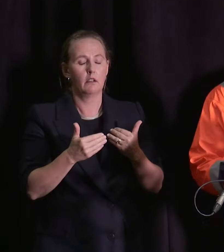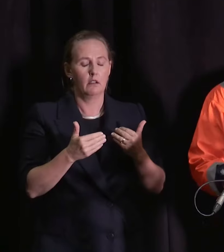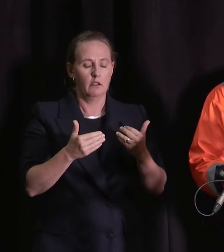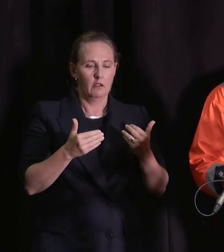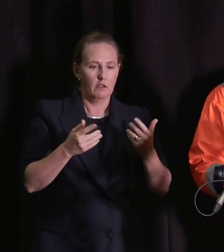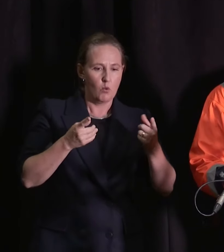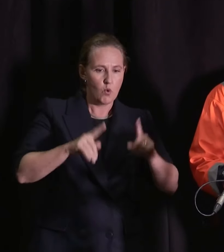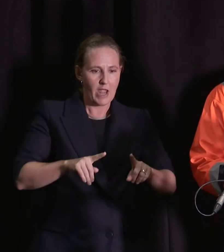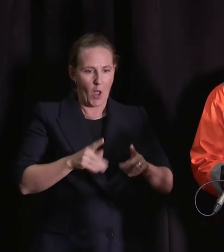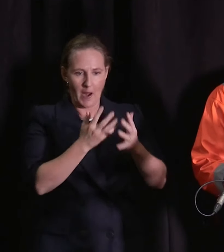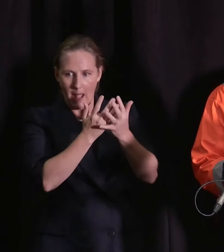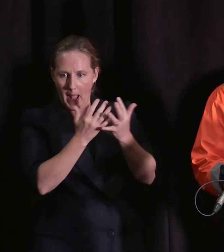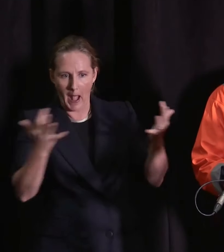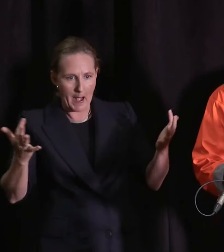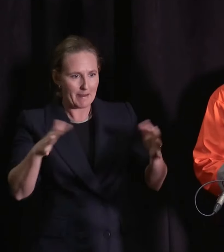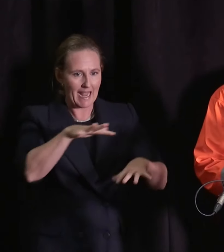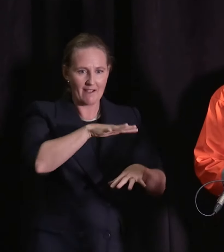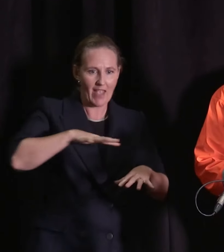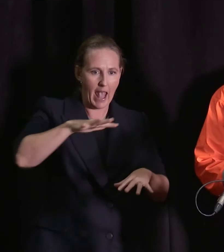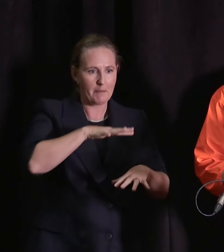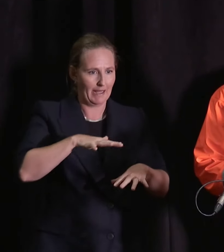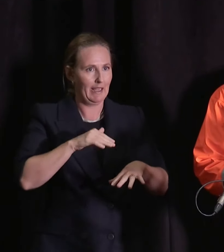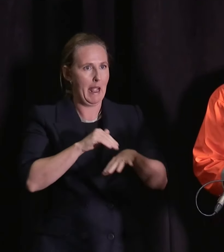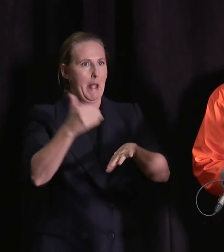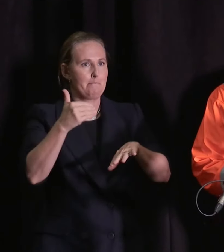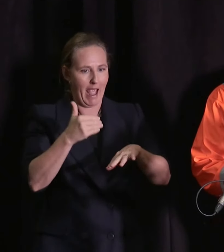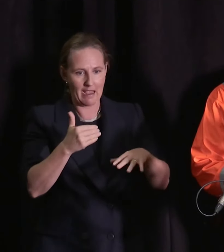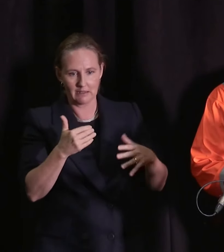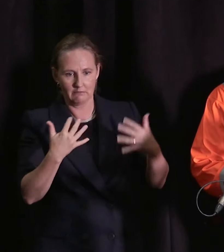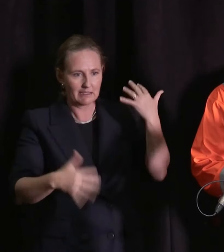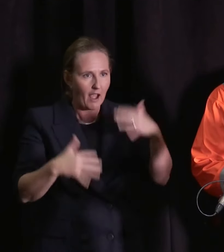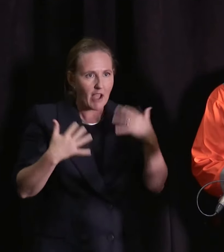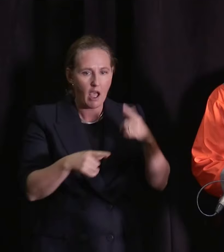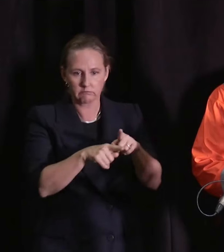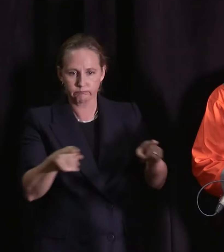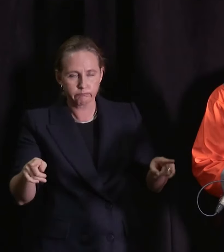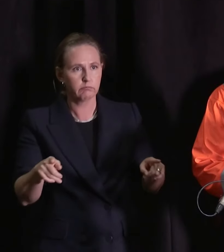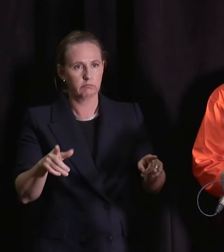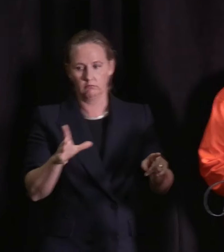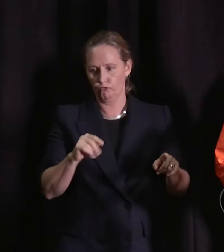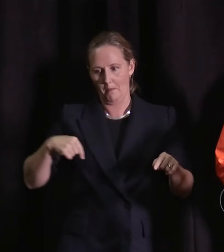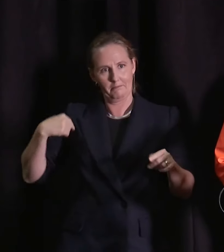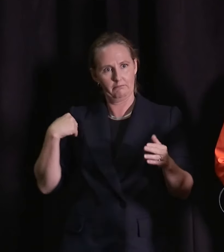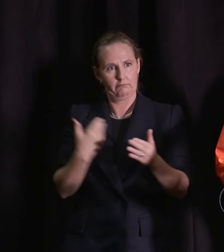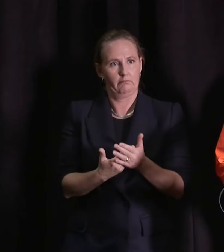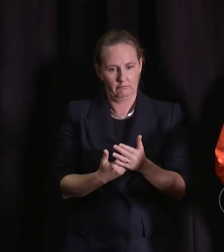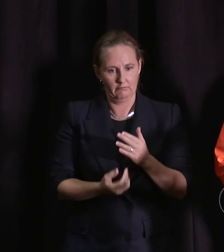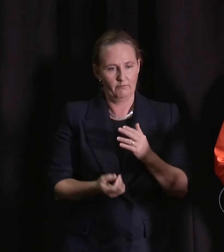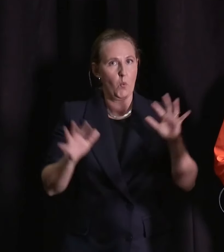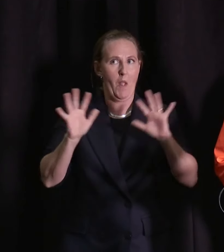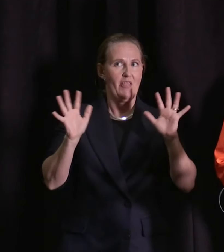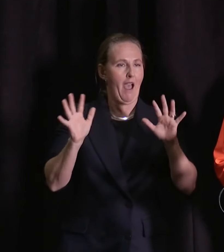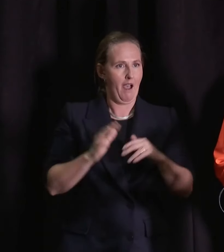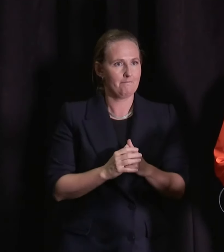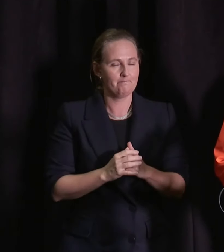and how many families have been affected by these extra events of the last few days when it comes to the extreme weather.